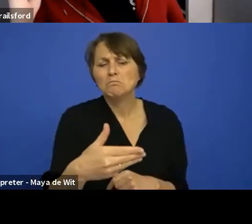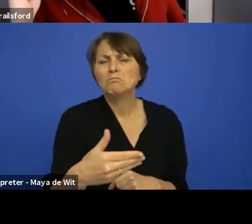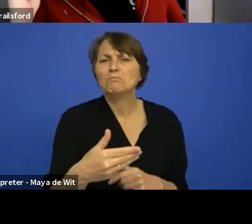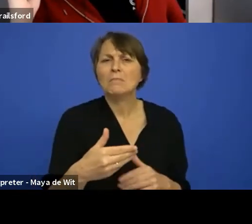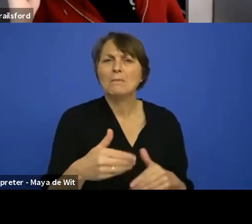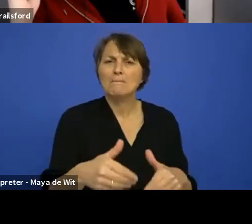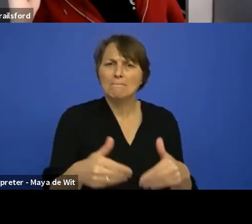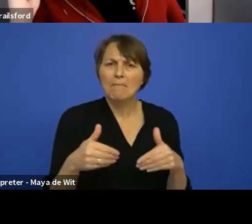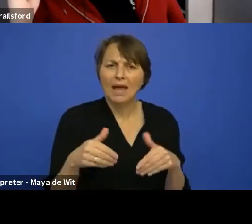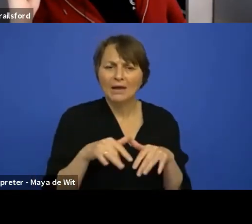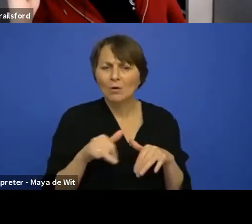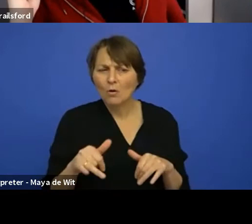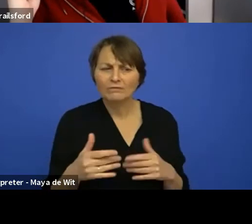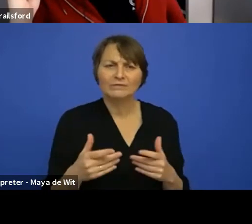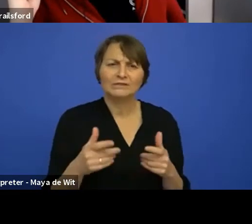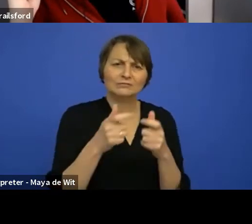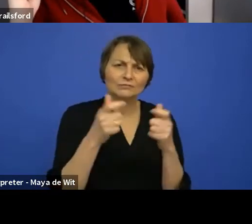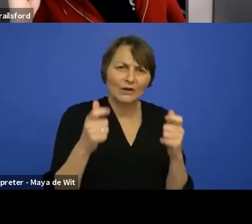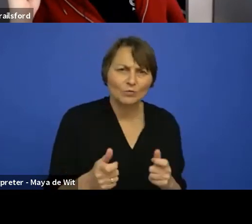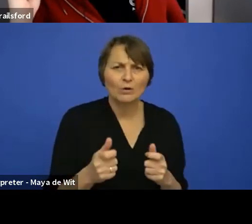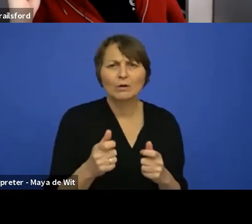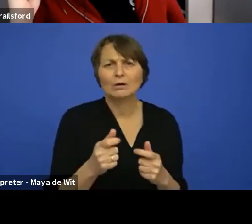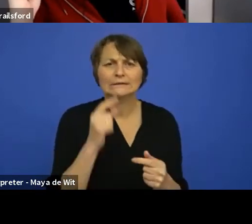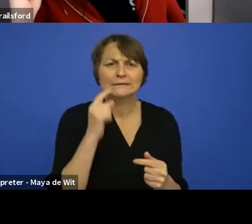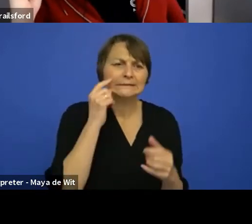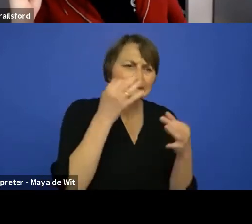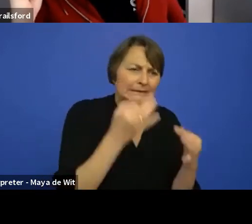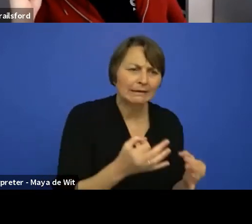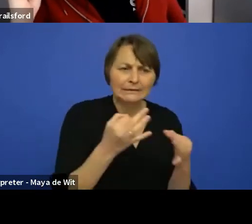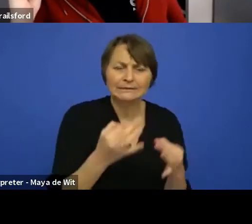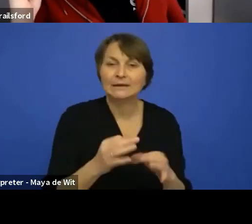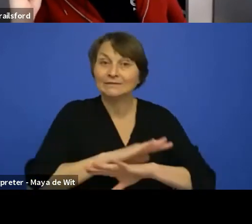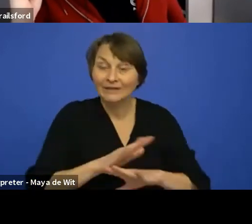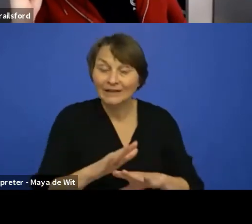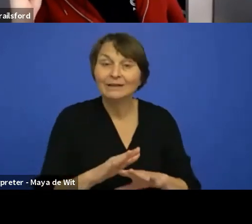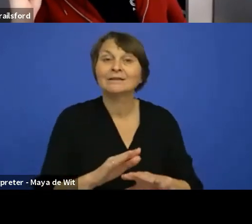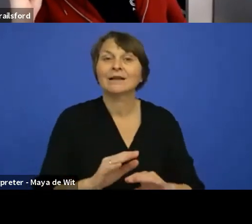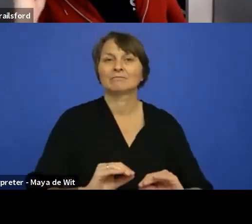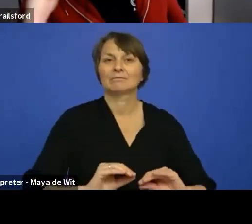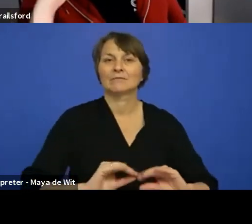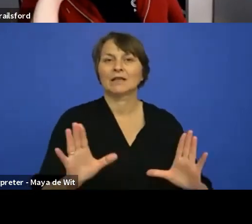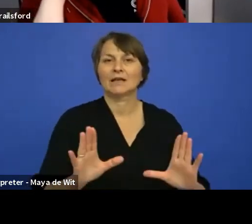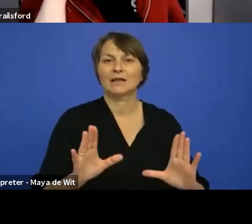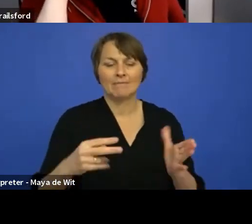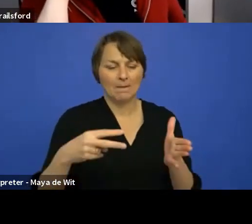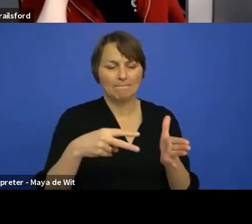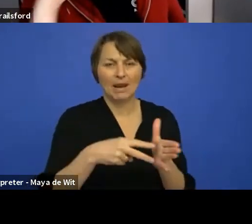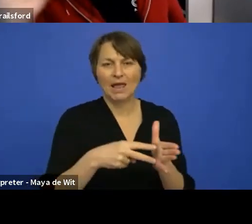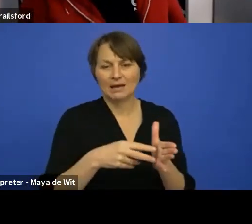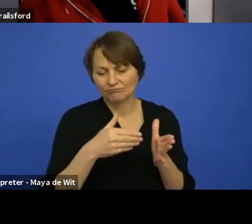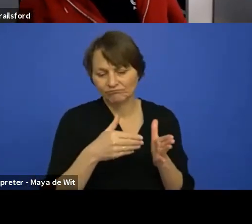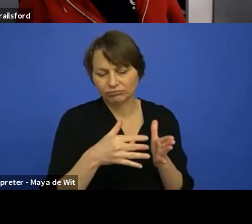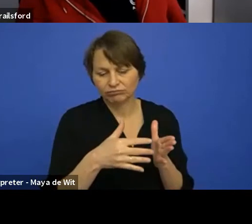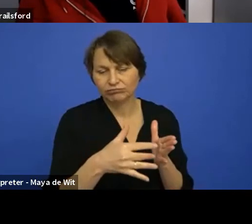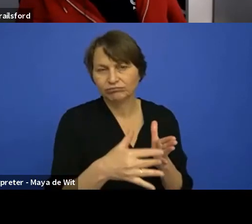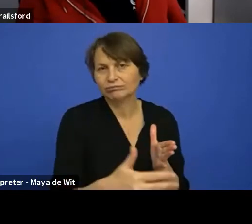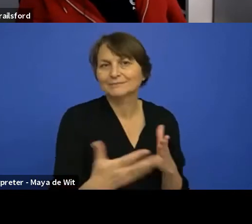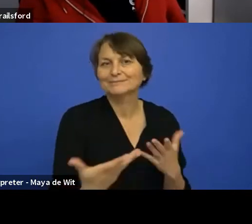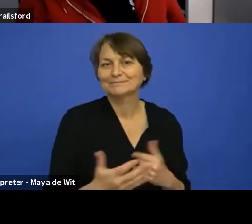I think we'll be able to do a better plan and we'll be transparent about it as soon as we can. Uh, and I'm, that's what I'm doing. I'm being as transparent as I can,